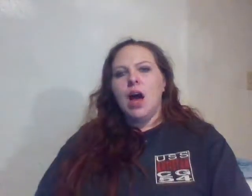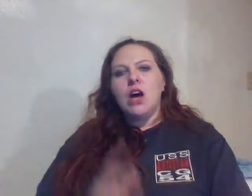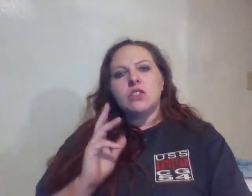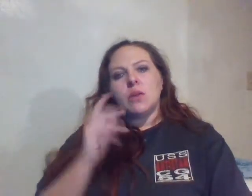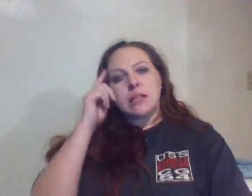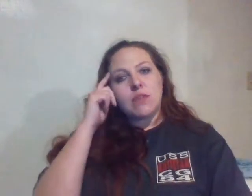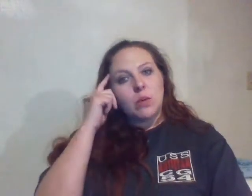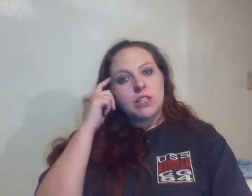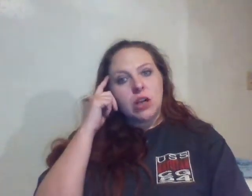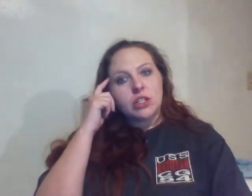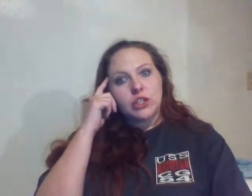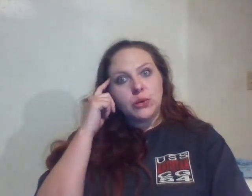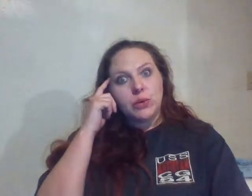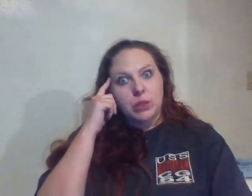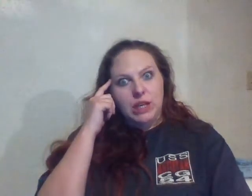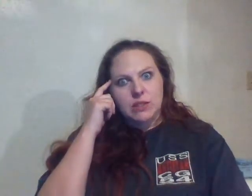So last video we talked to the bullies.